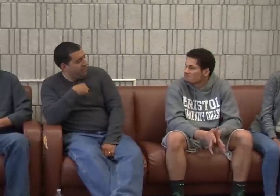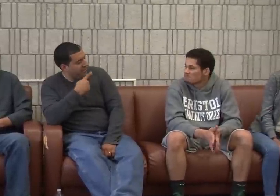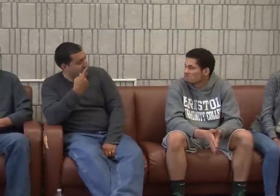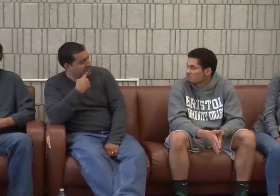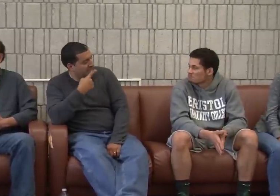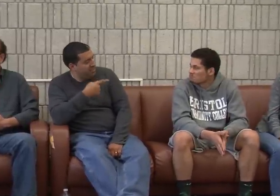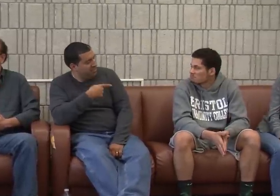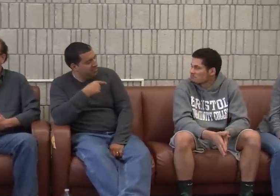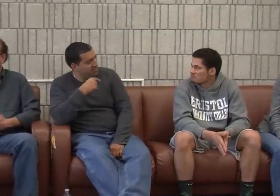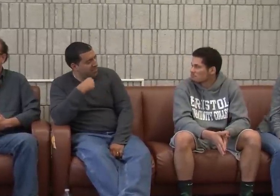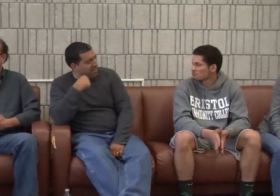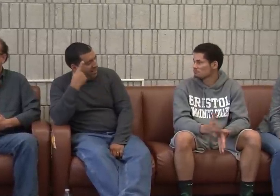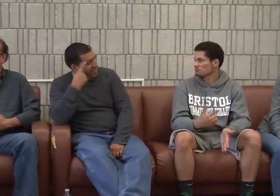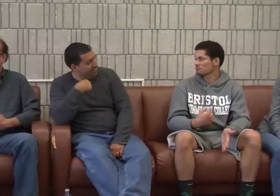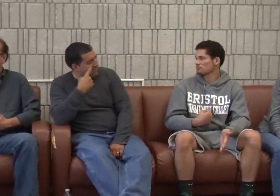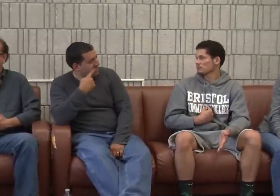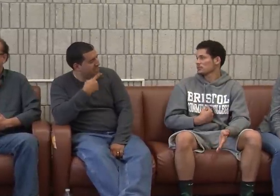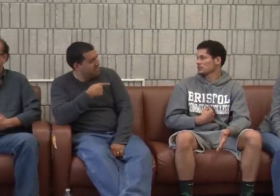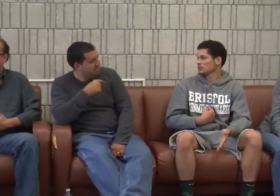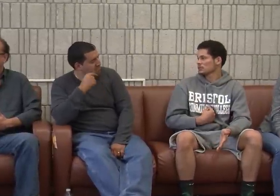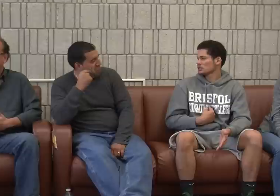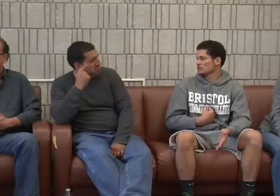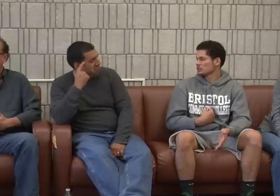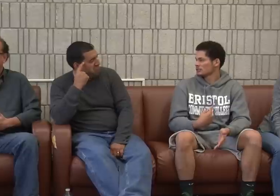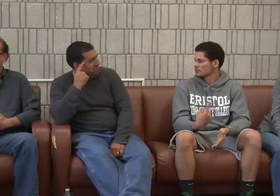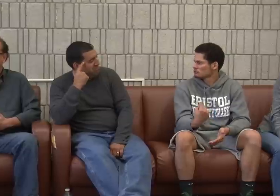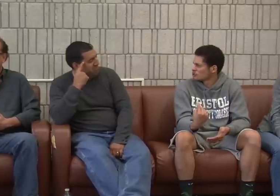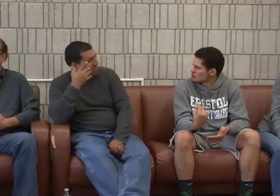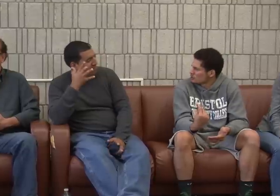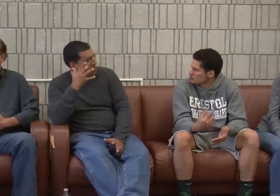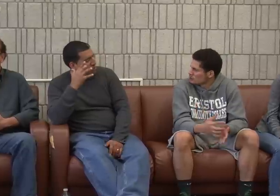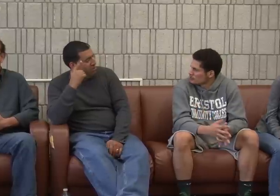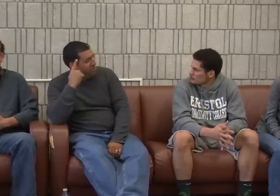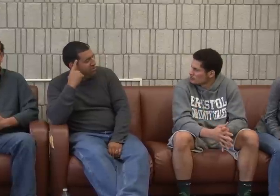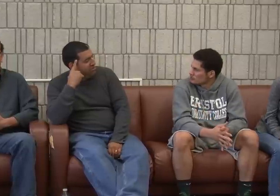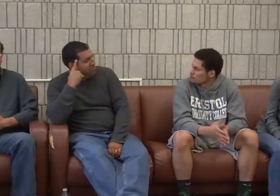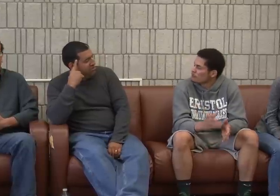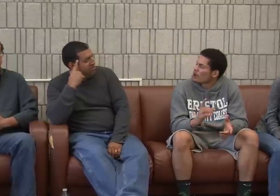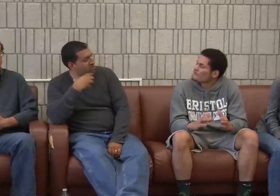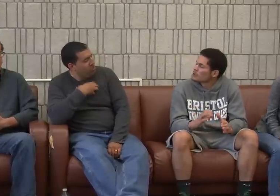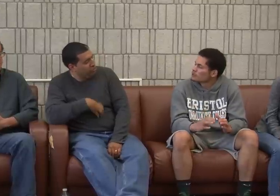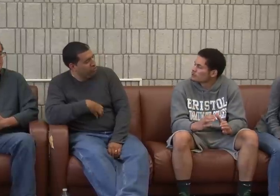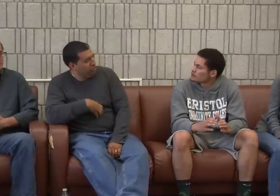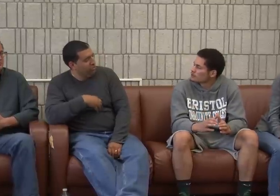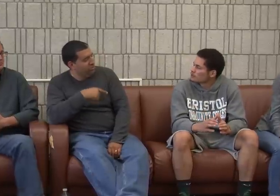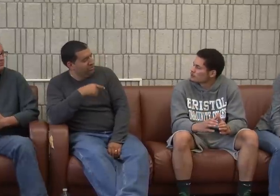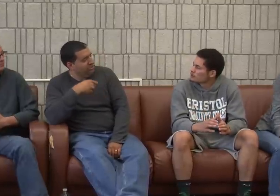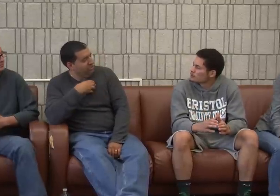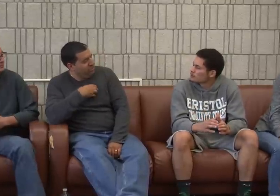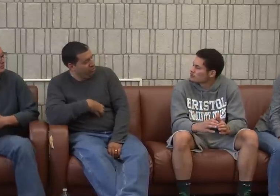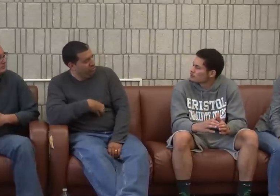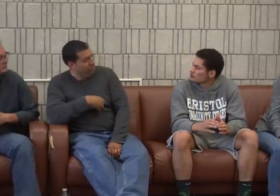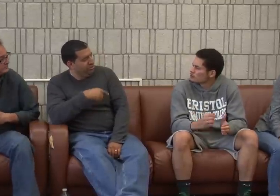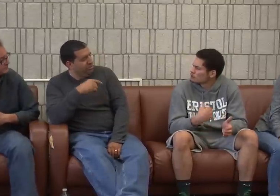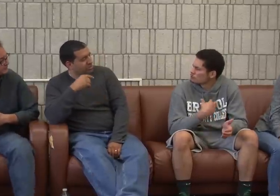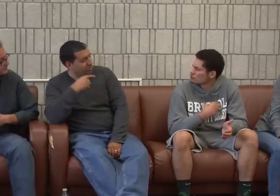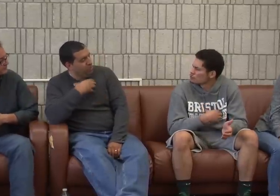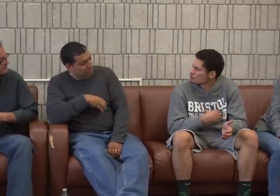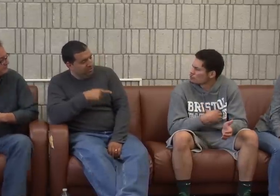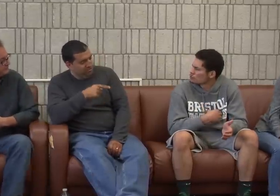What about you? Do you have something to say, Josh? I think you have something to say. About basketball? No? Right? Okay. Wouldn't you